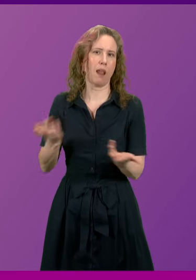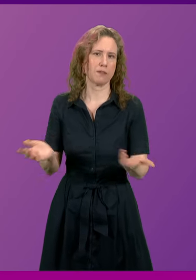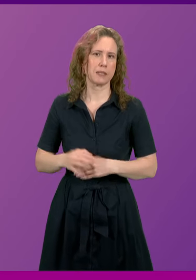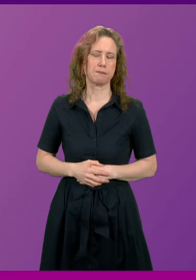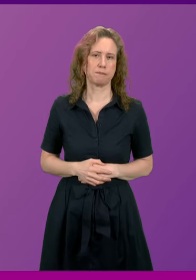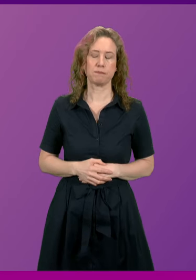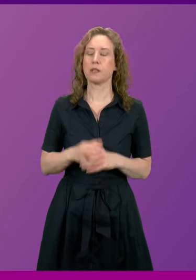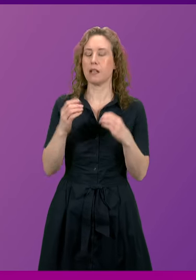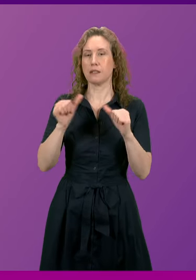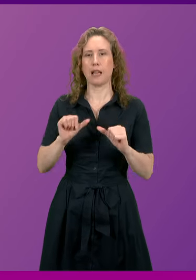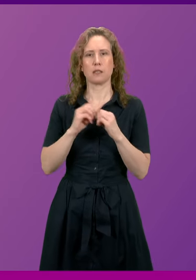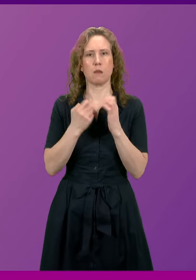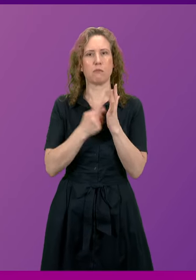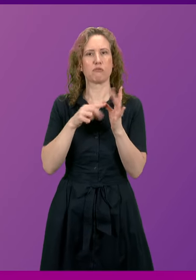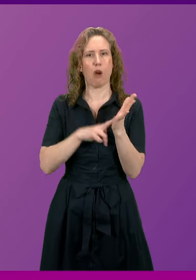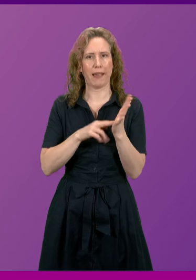Brian Whittle.